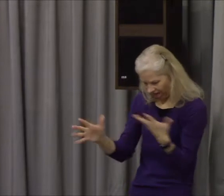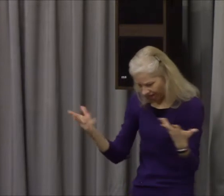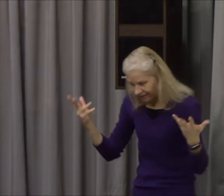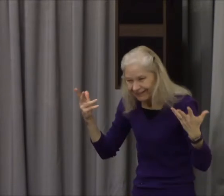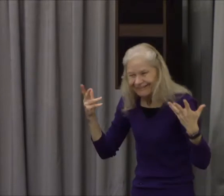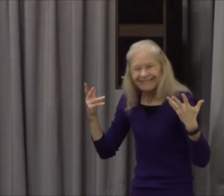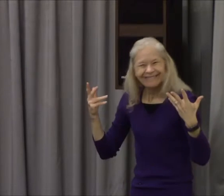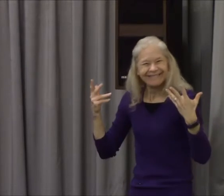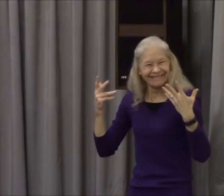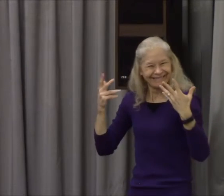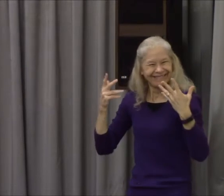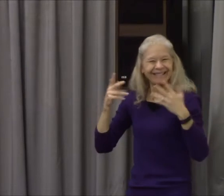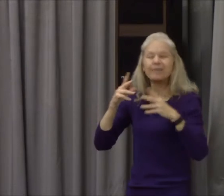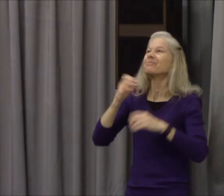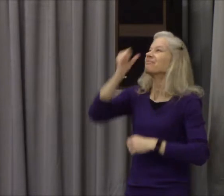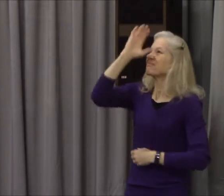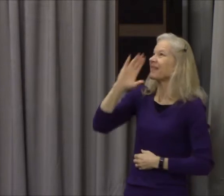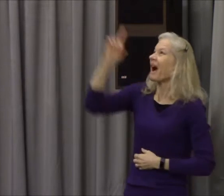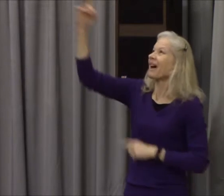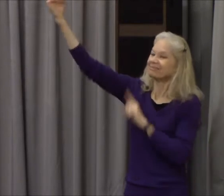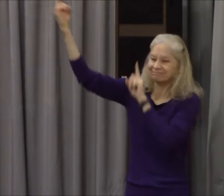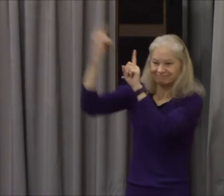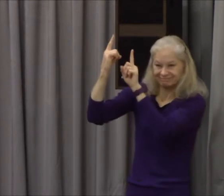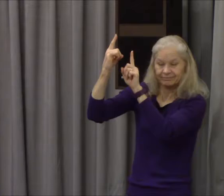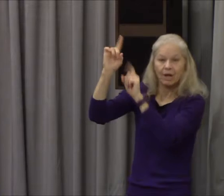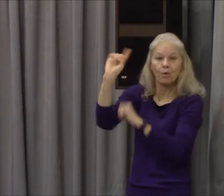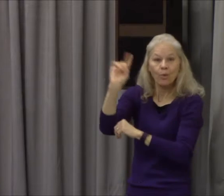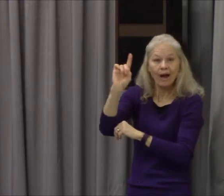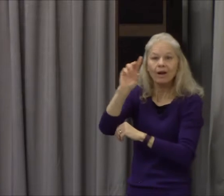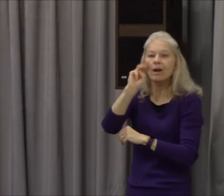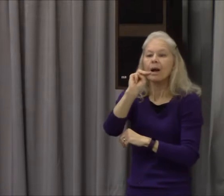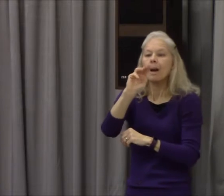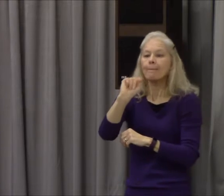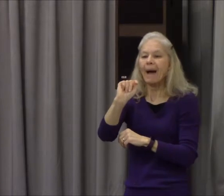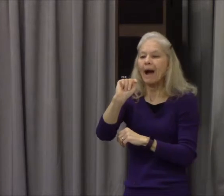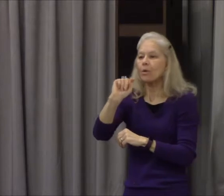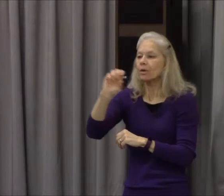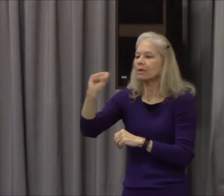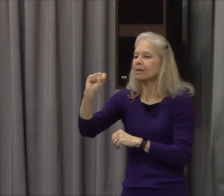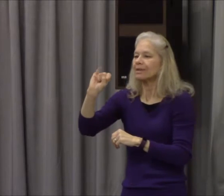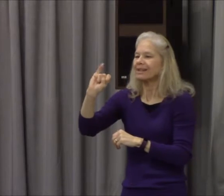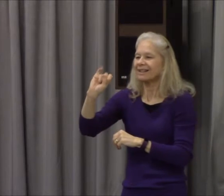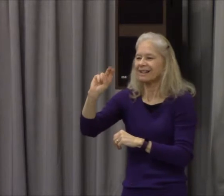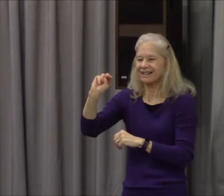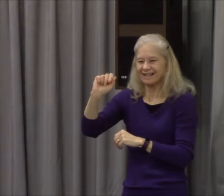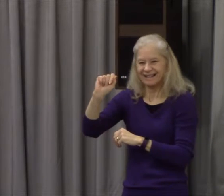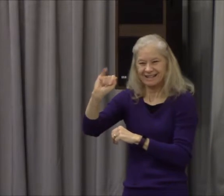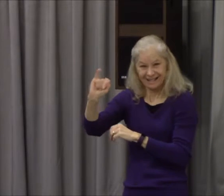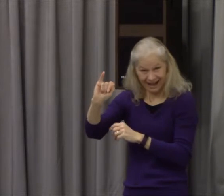he referred to Moses in Romans 10 there he says Moses described the righteous was of all.